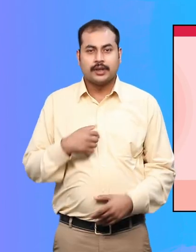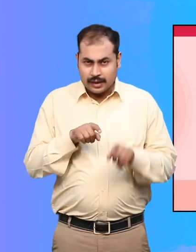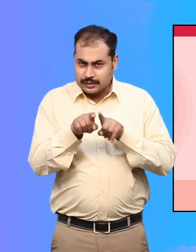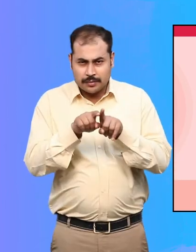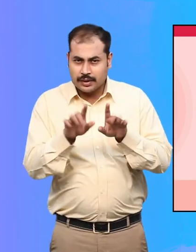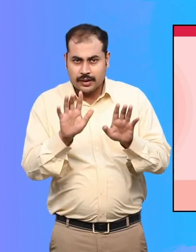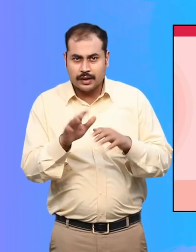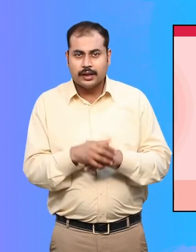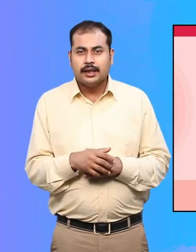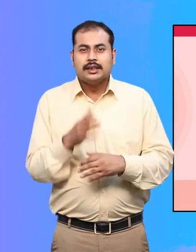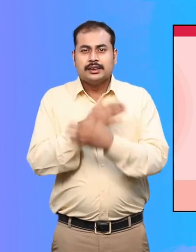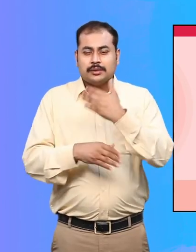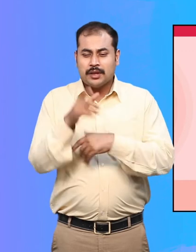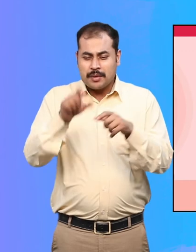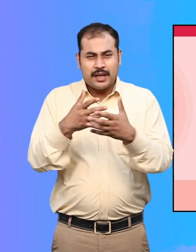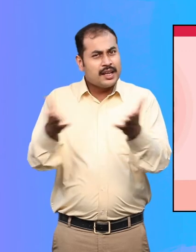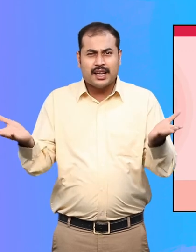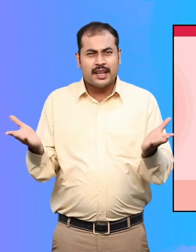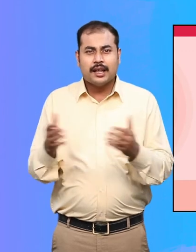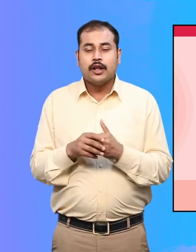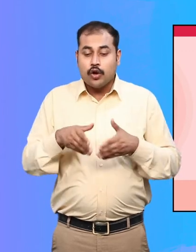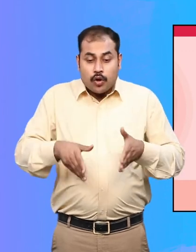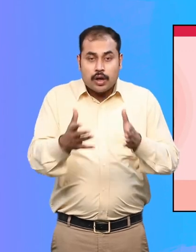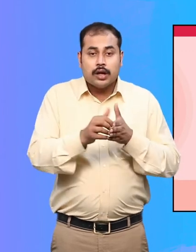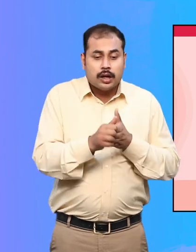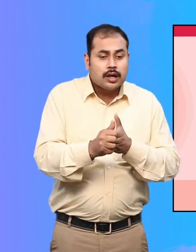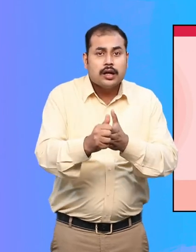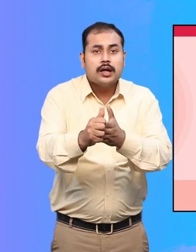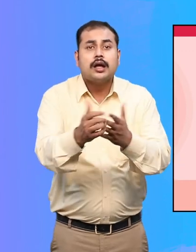alerting them of danger, fetching their things, etc. 7.